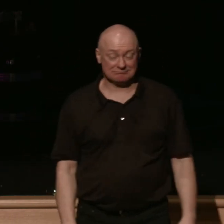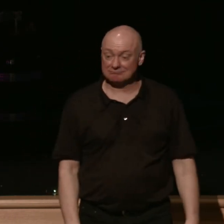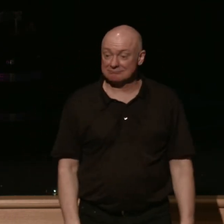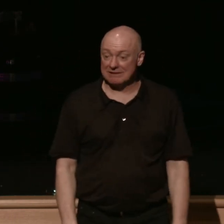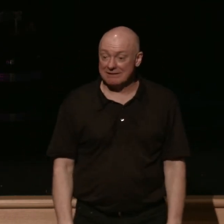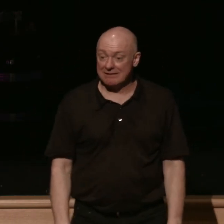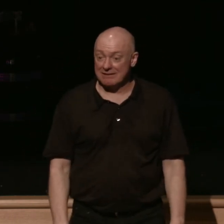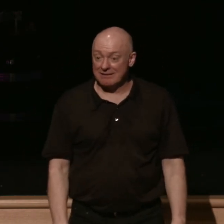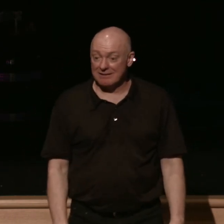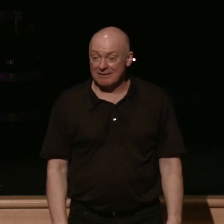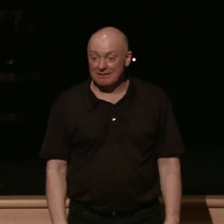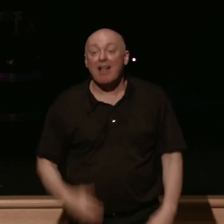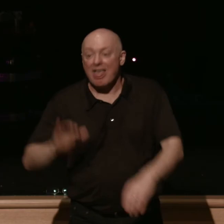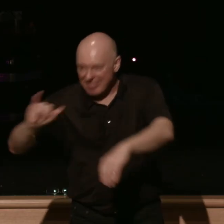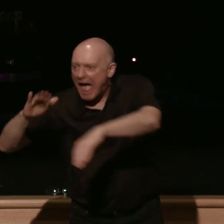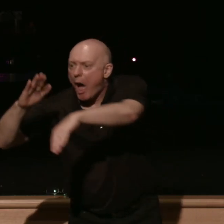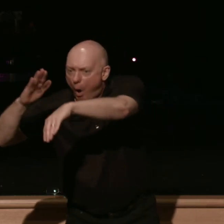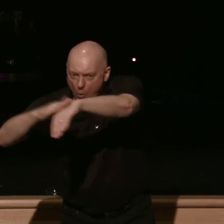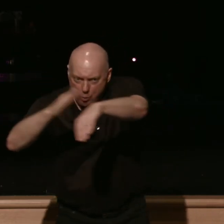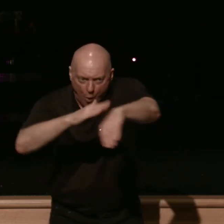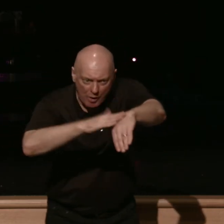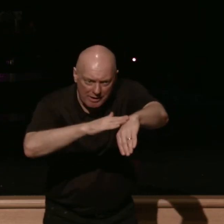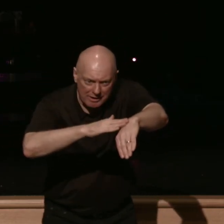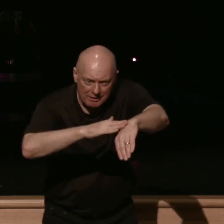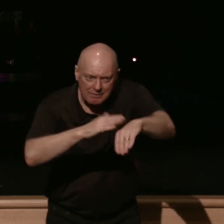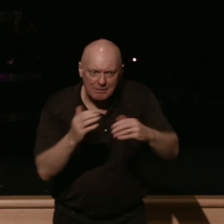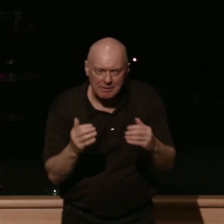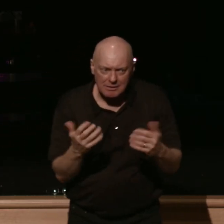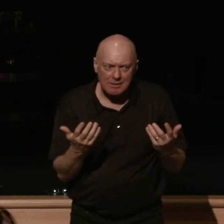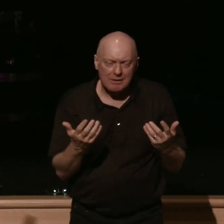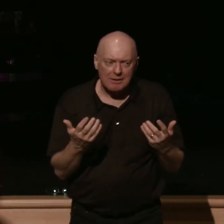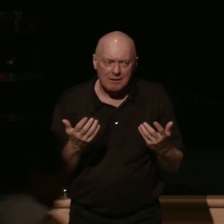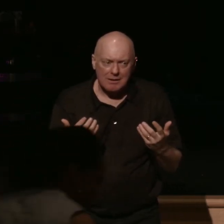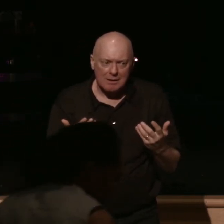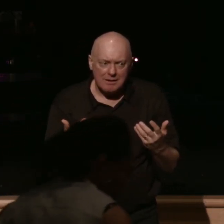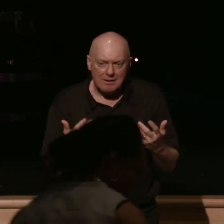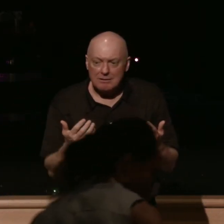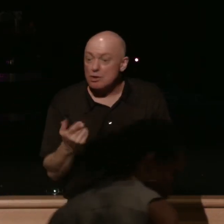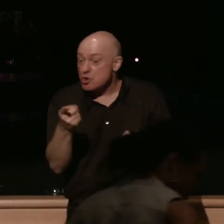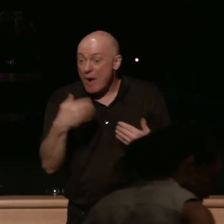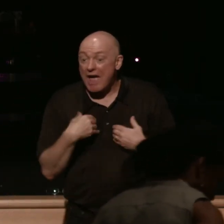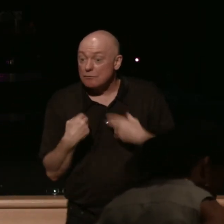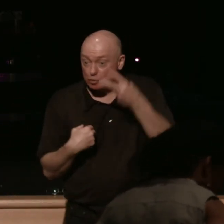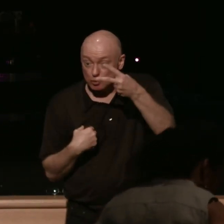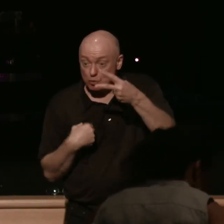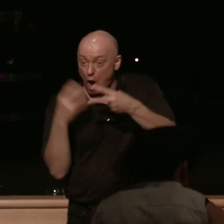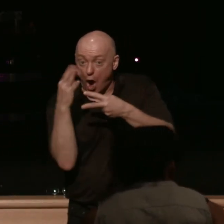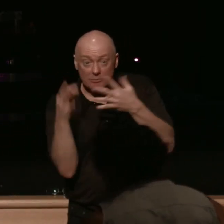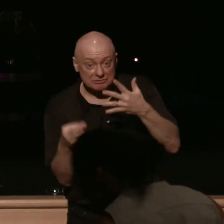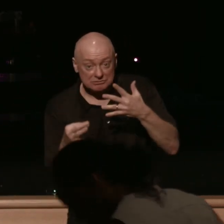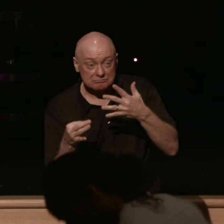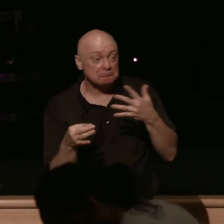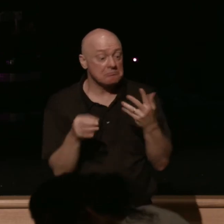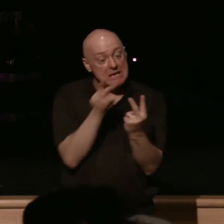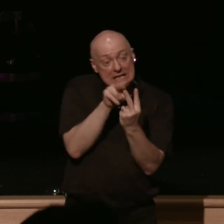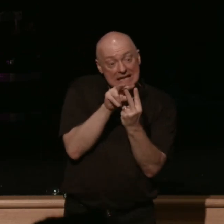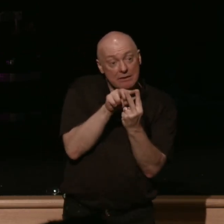this is a warning and with the warning we've got two options I can either surrender it